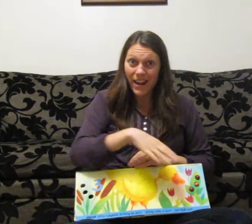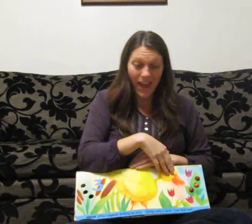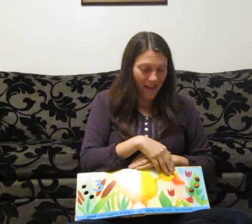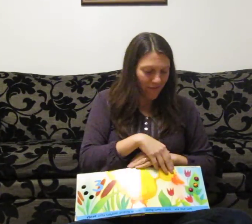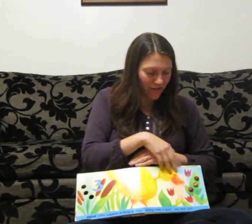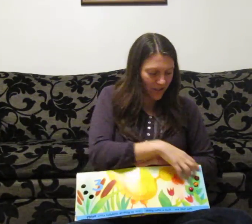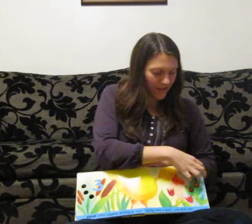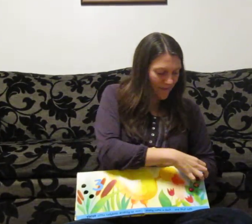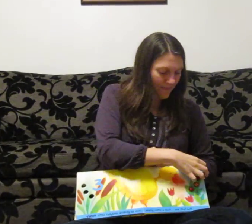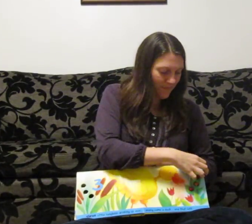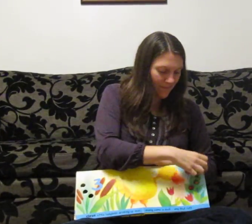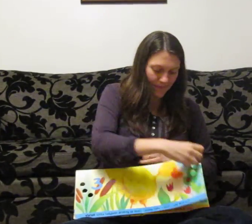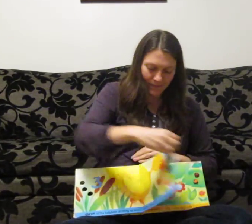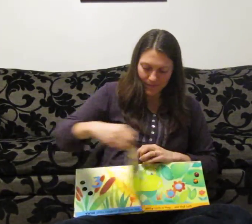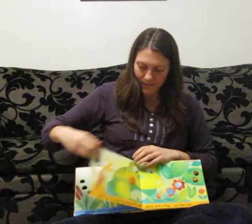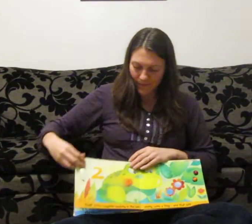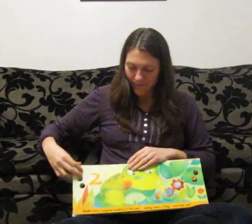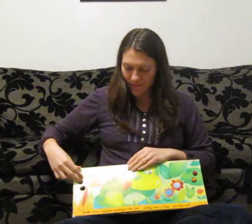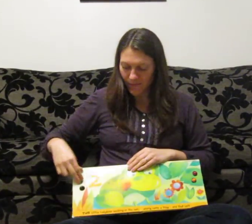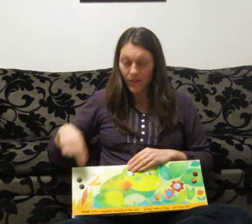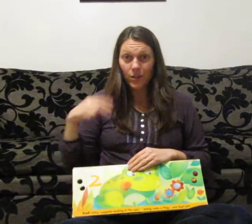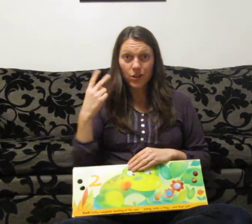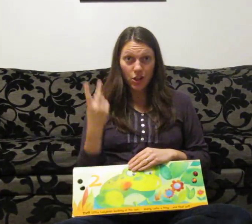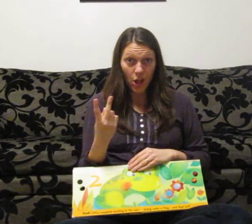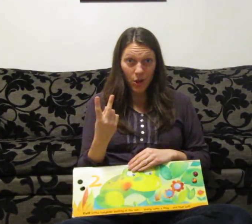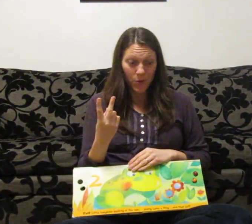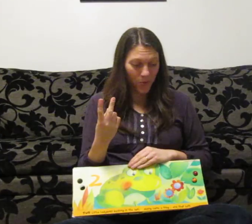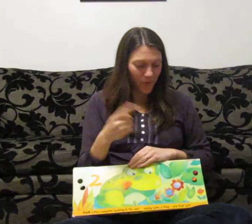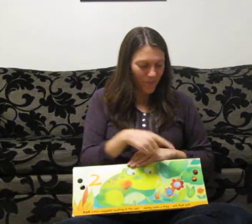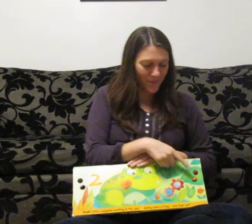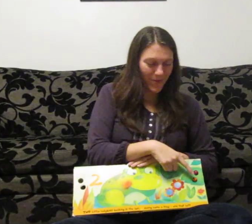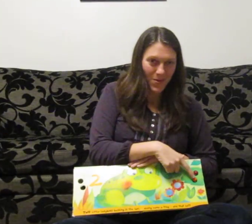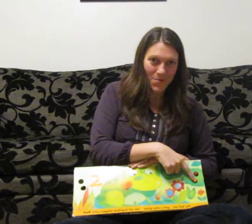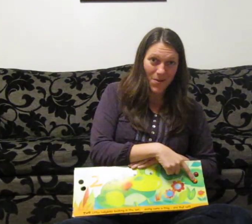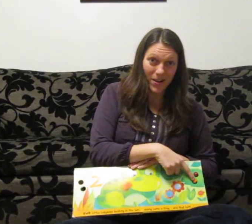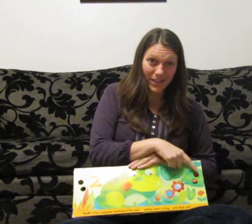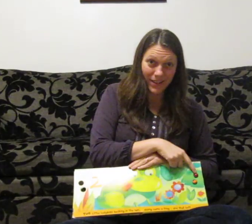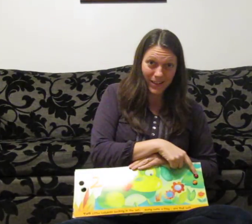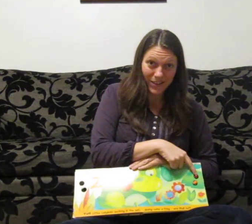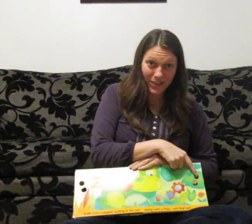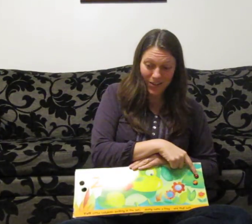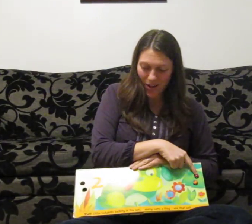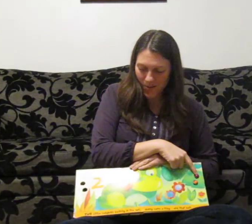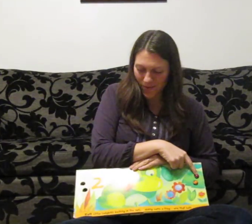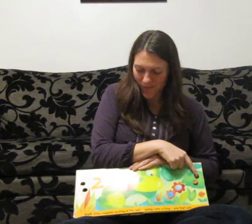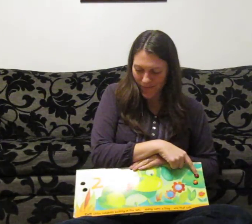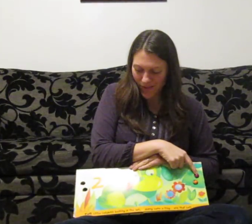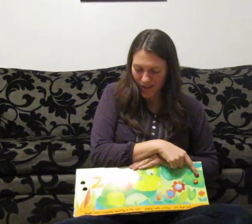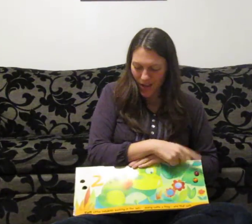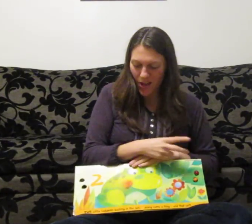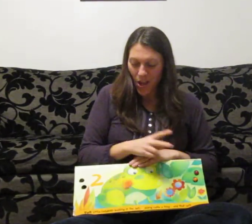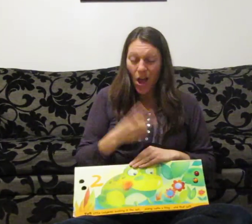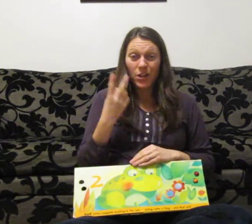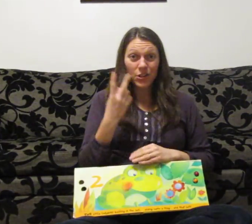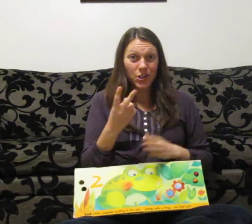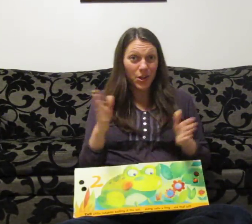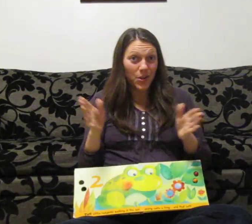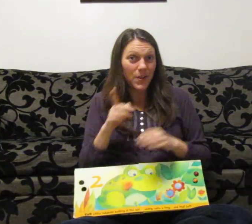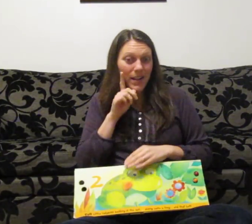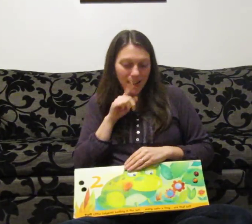left two. One, two. Two little